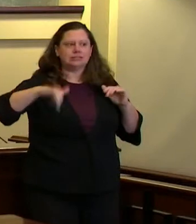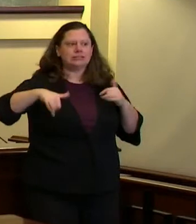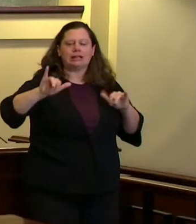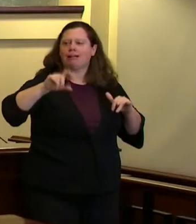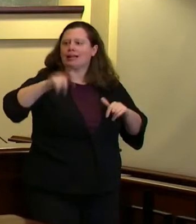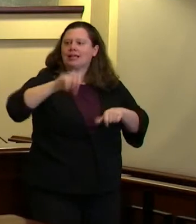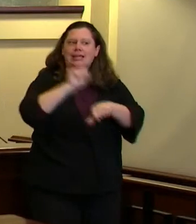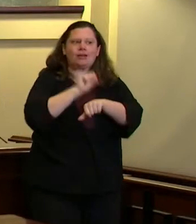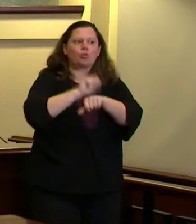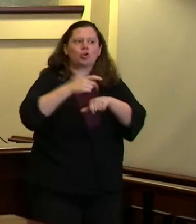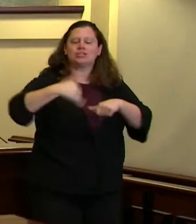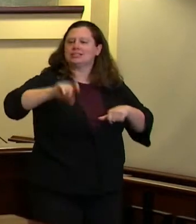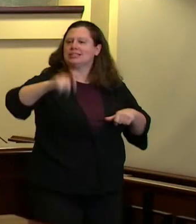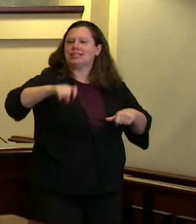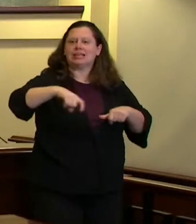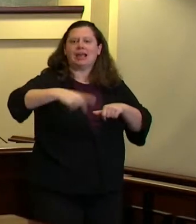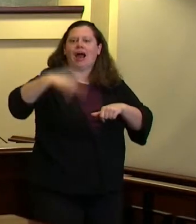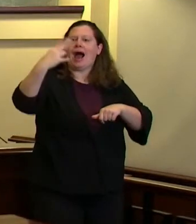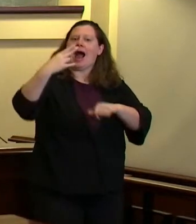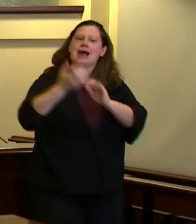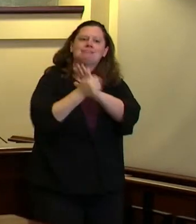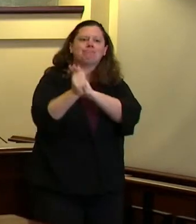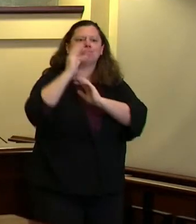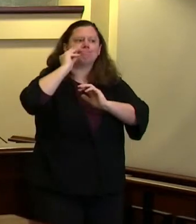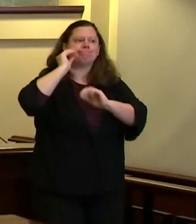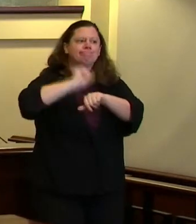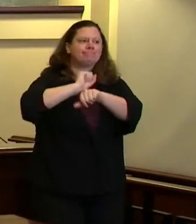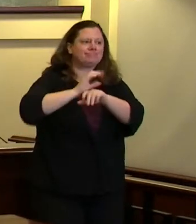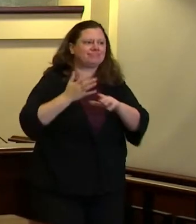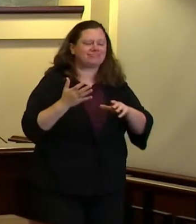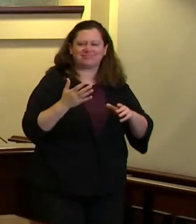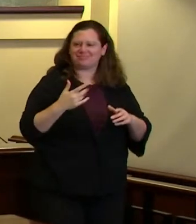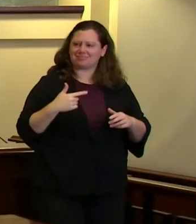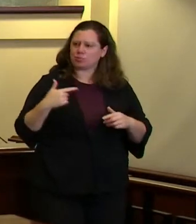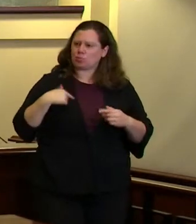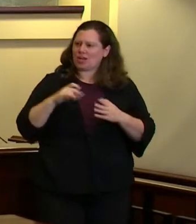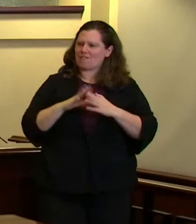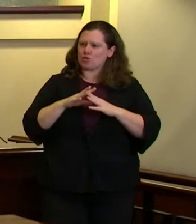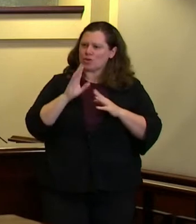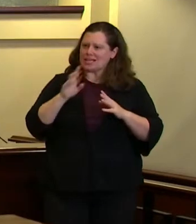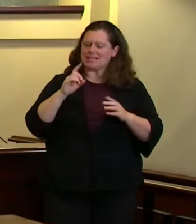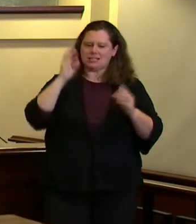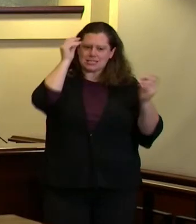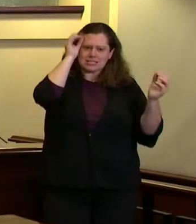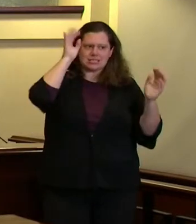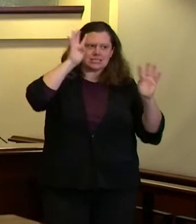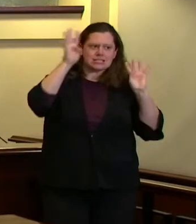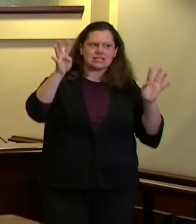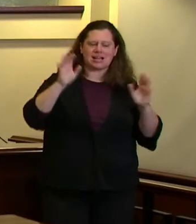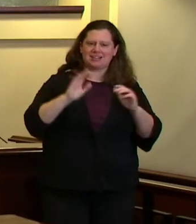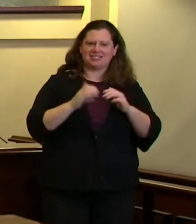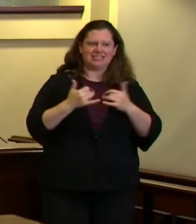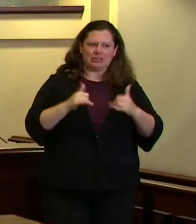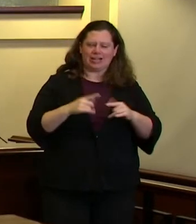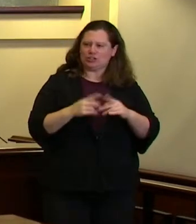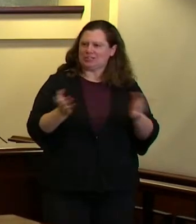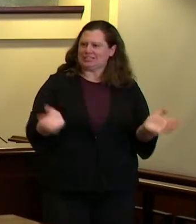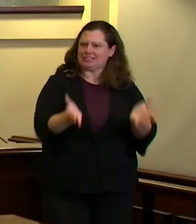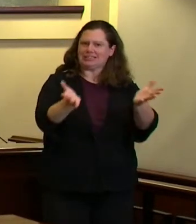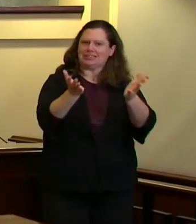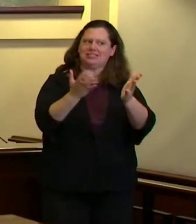still seeing an expansion of our innovation and technology economy here in the city of portland and